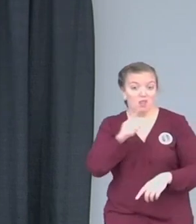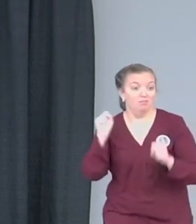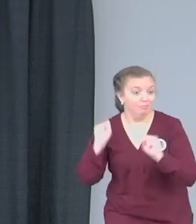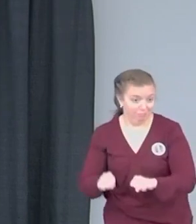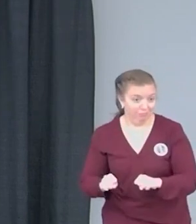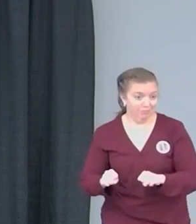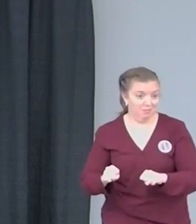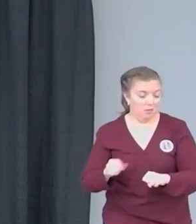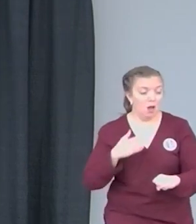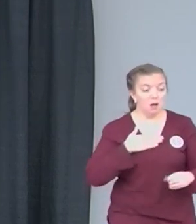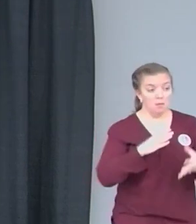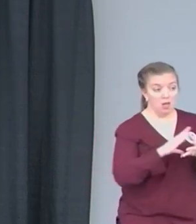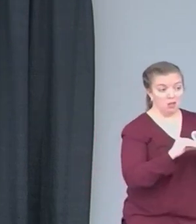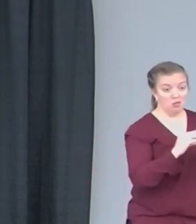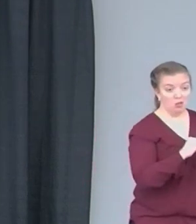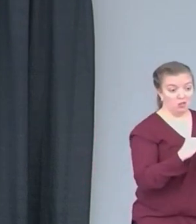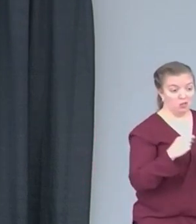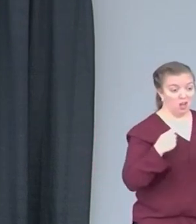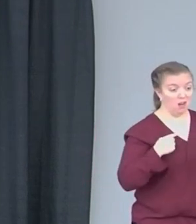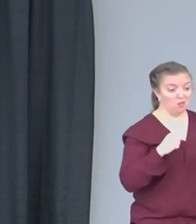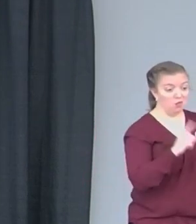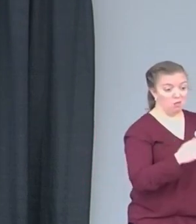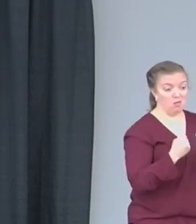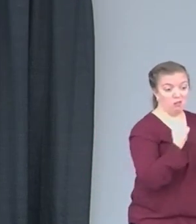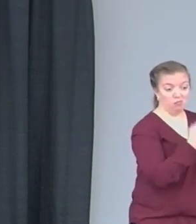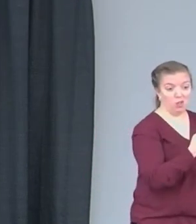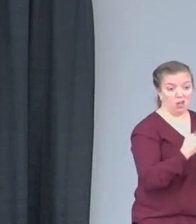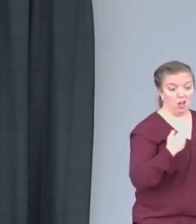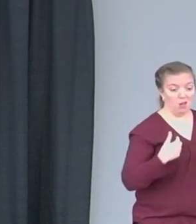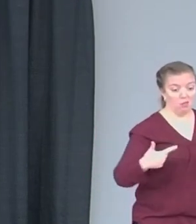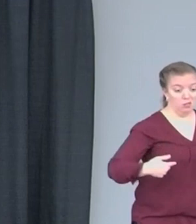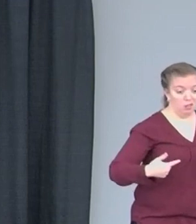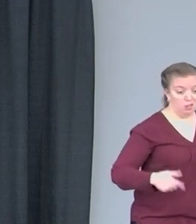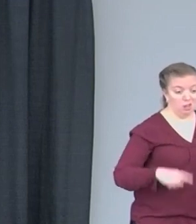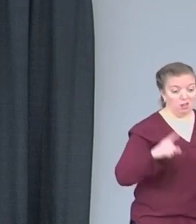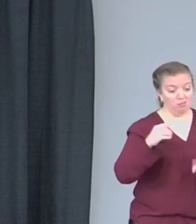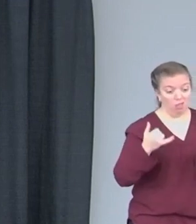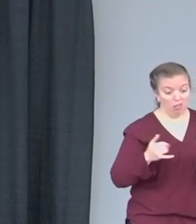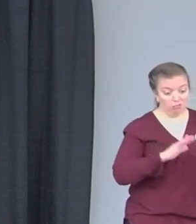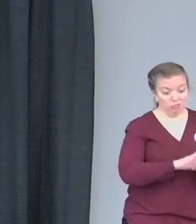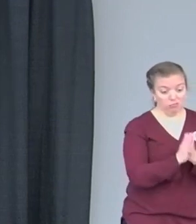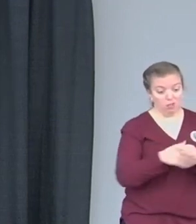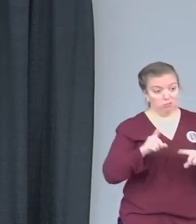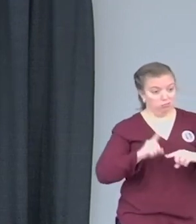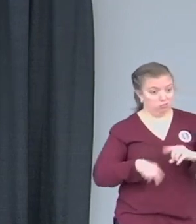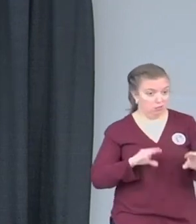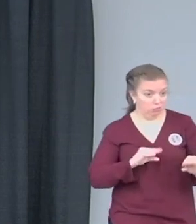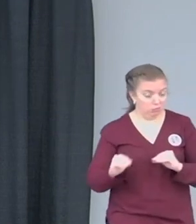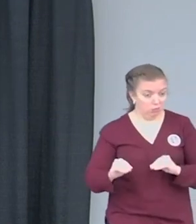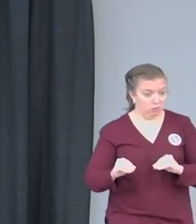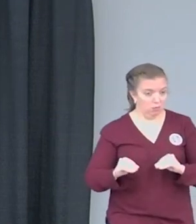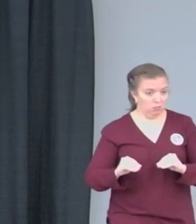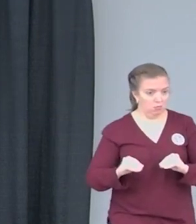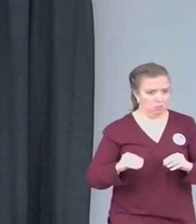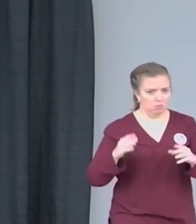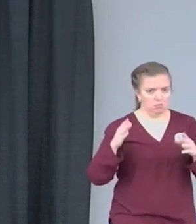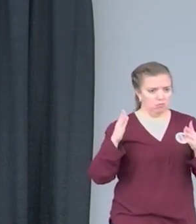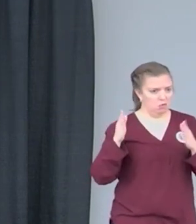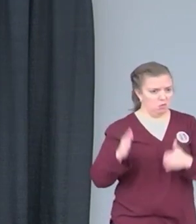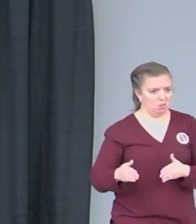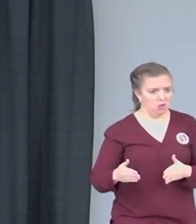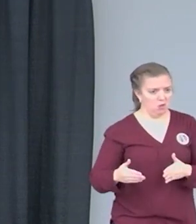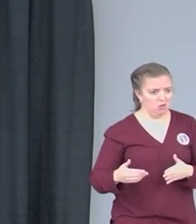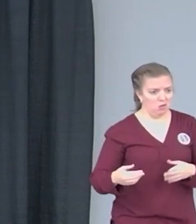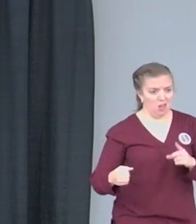My story is that I was walking back to my car. I was shot multiple times. I was paralyzed by it. The person that shot me, I never even talked to.